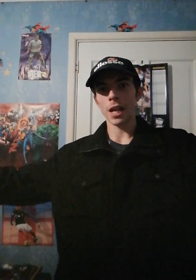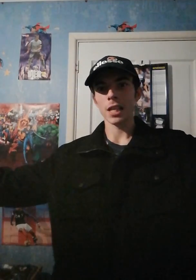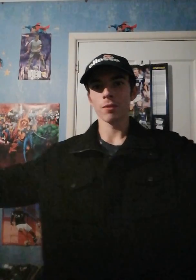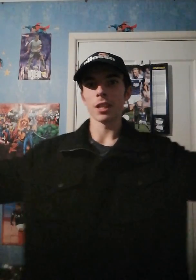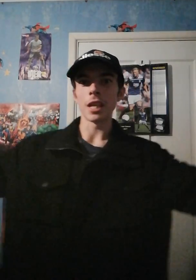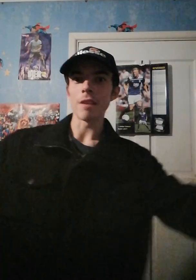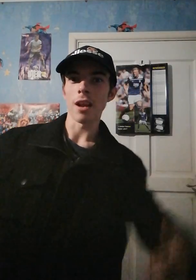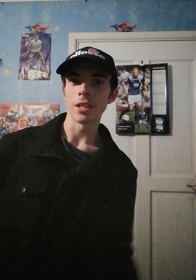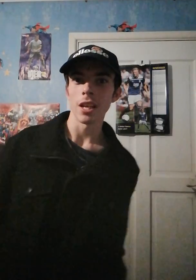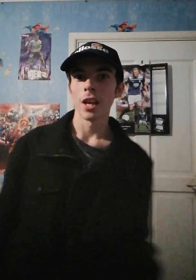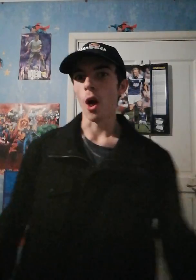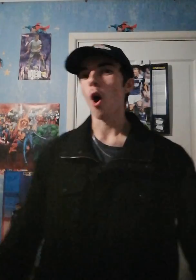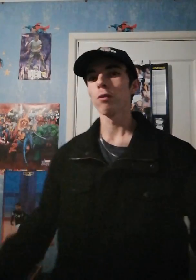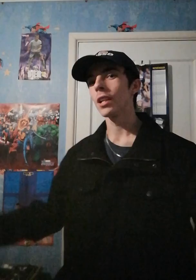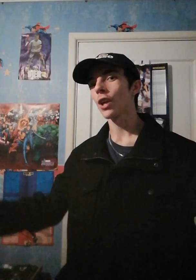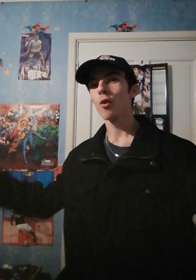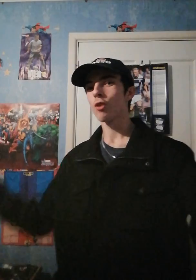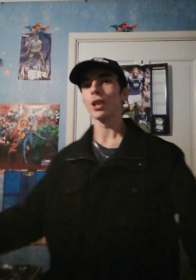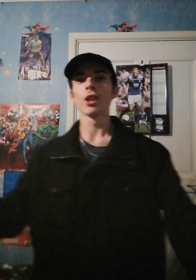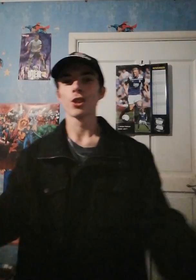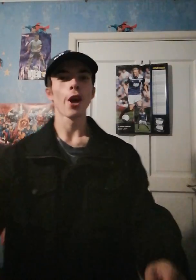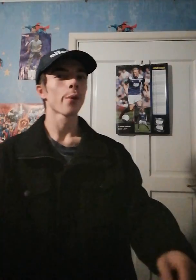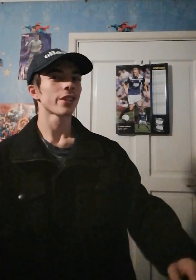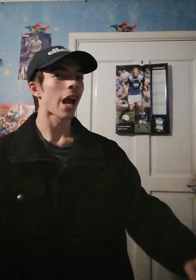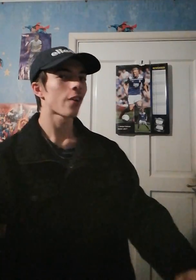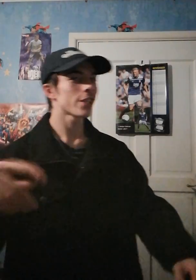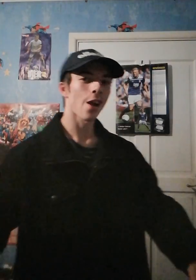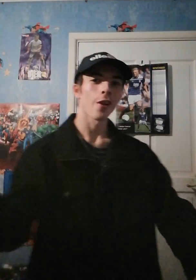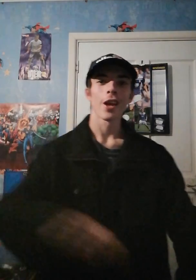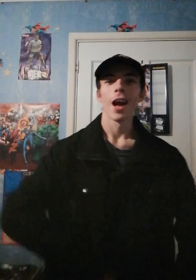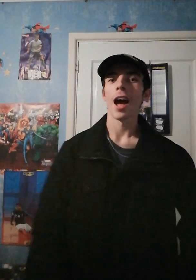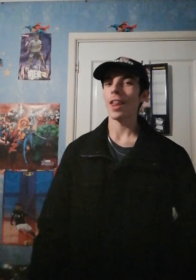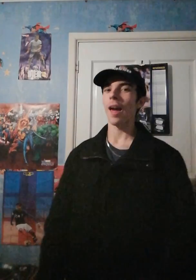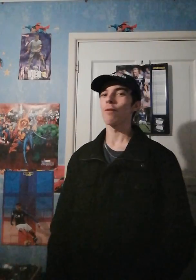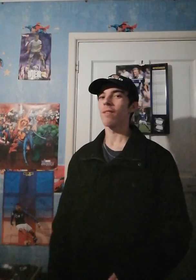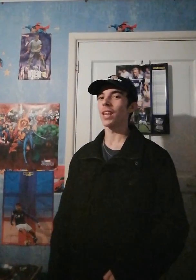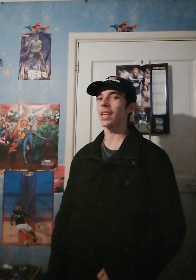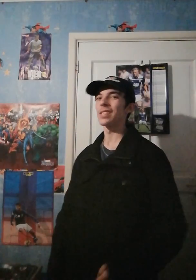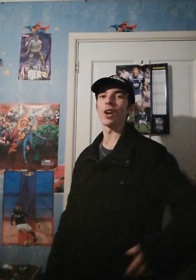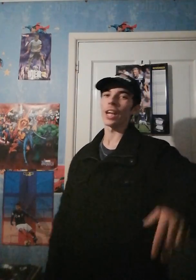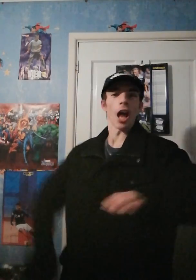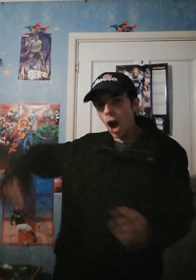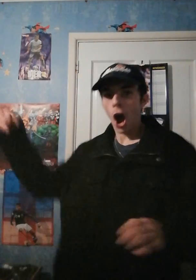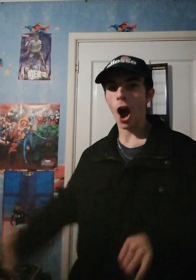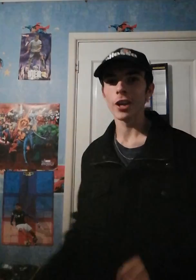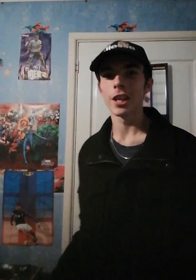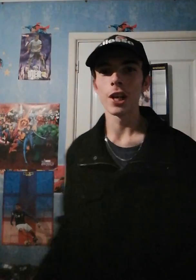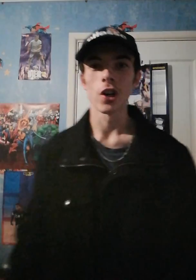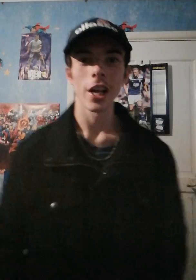days for the defence. The offence running the show with Scary Terry, and everything is looking hunky-dory.